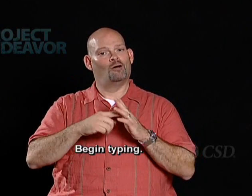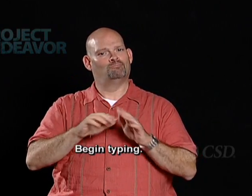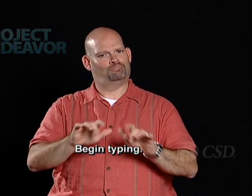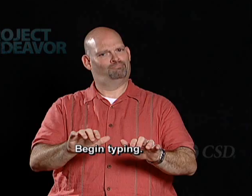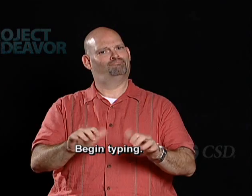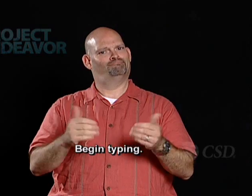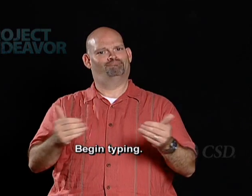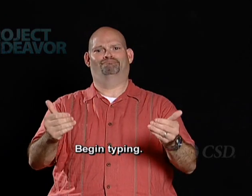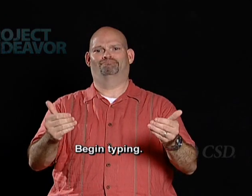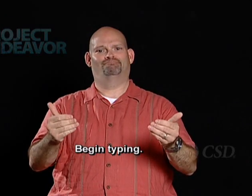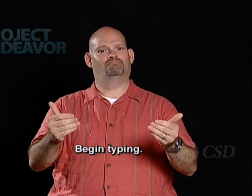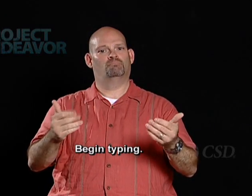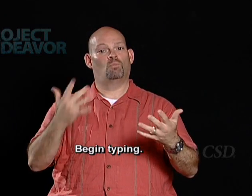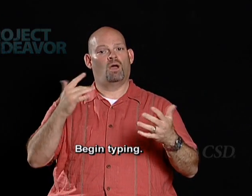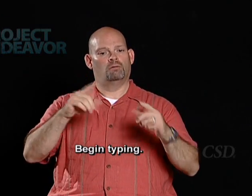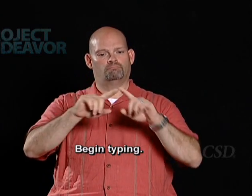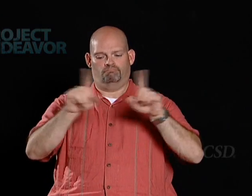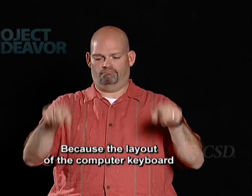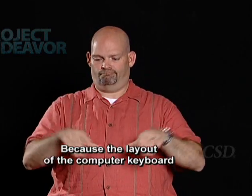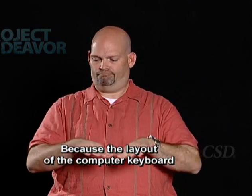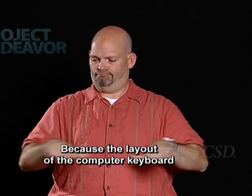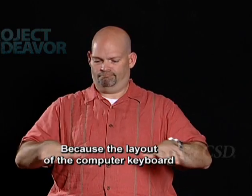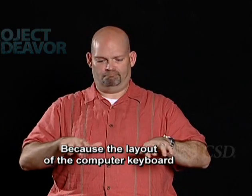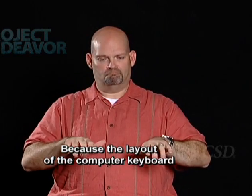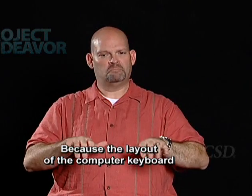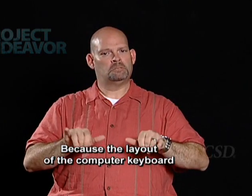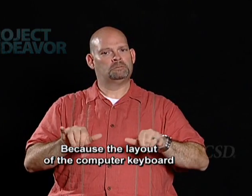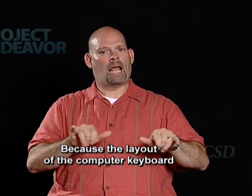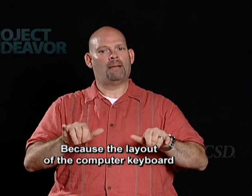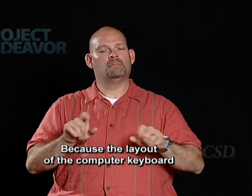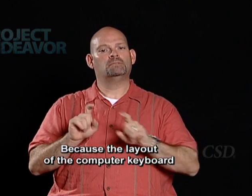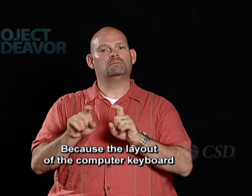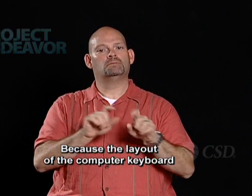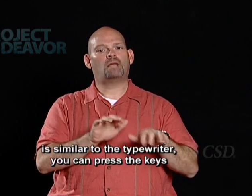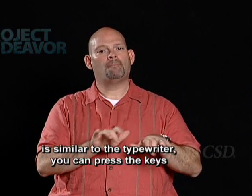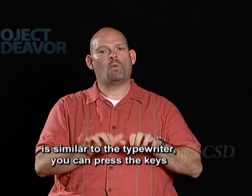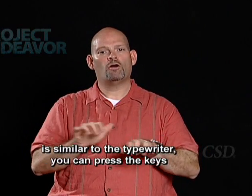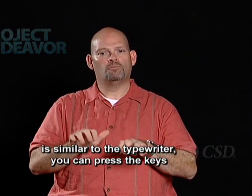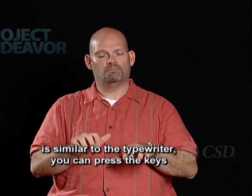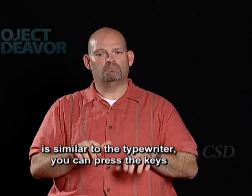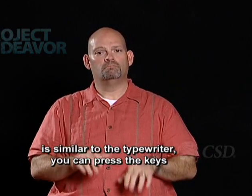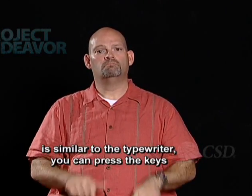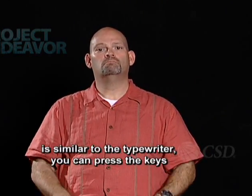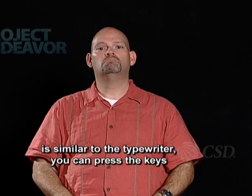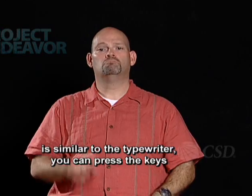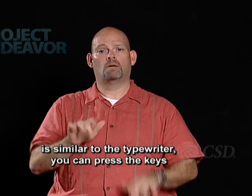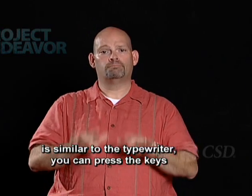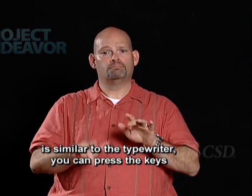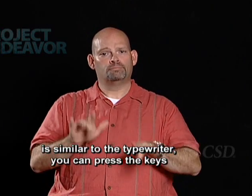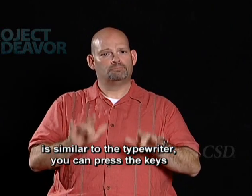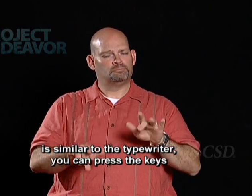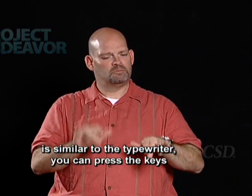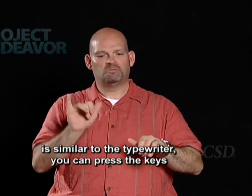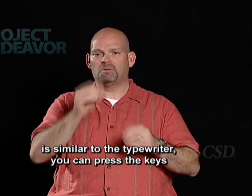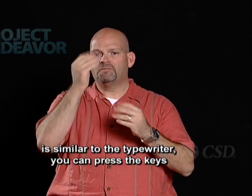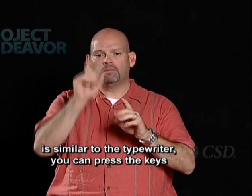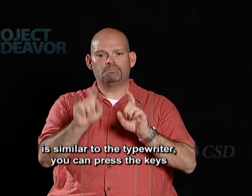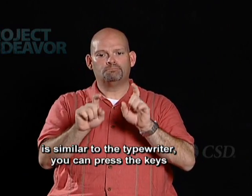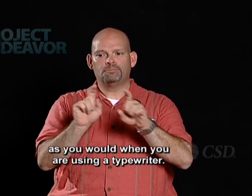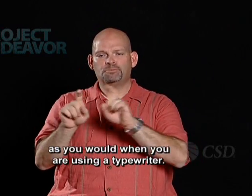Begin Typing. Because the layout of the computer keyboard is similar to the typewriter, you can press the keys as you would when